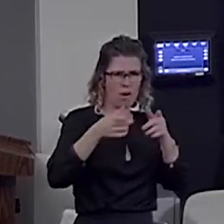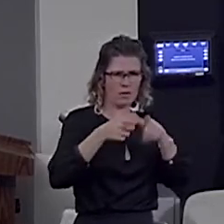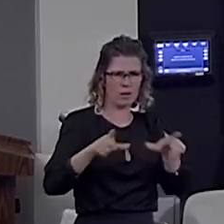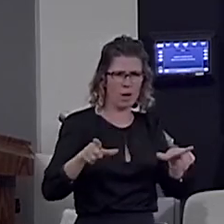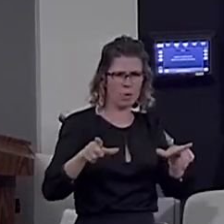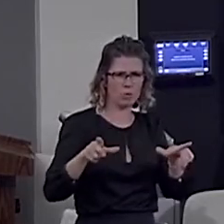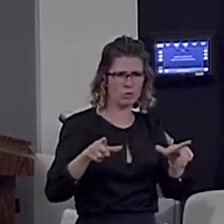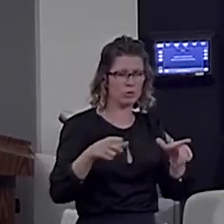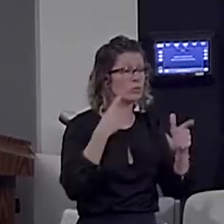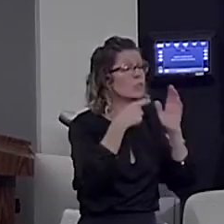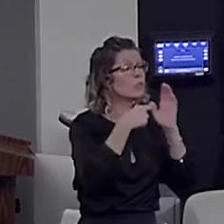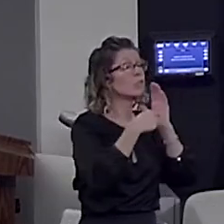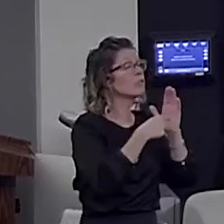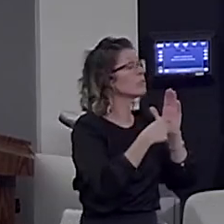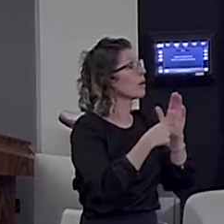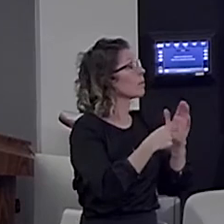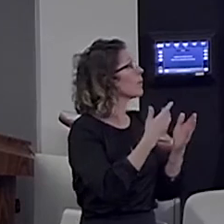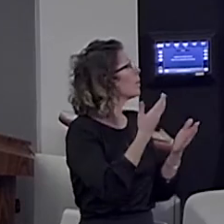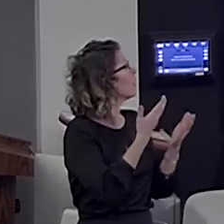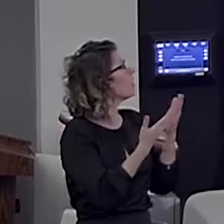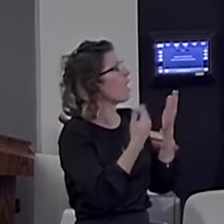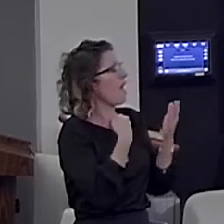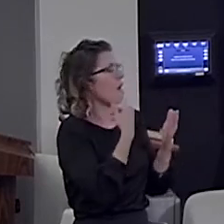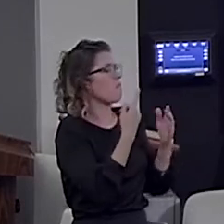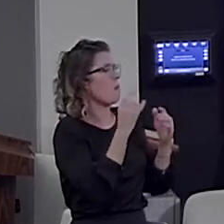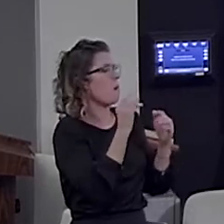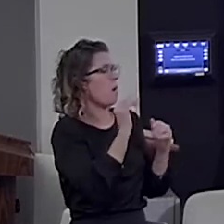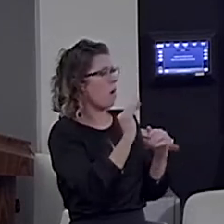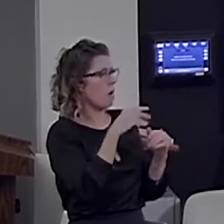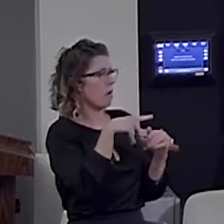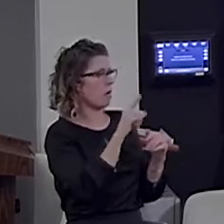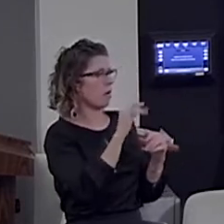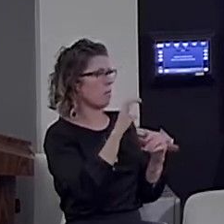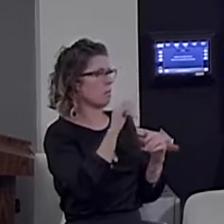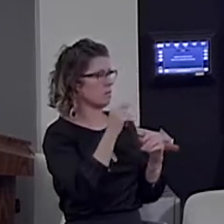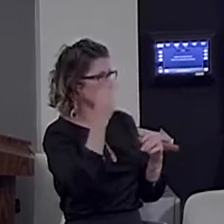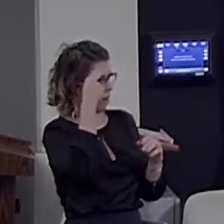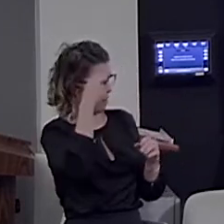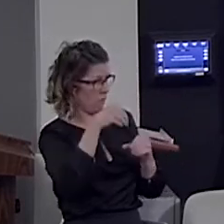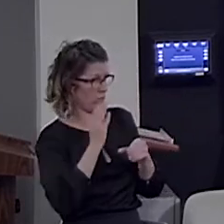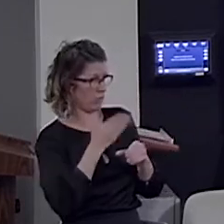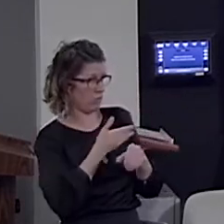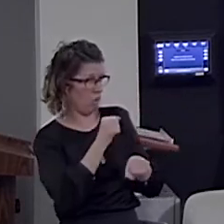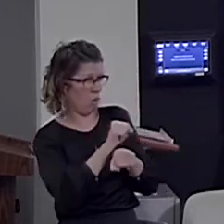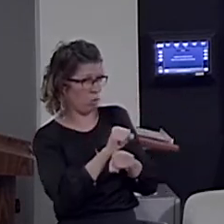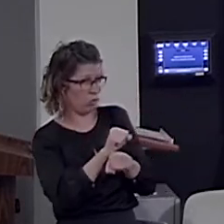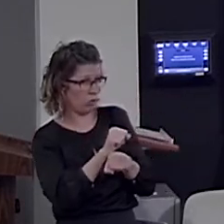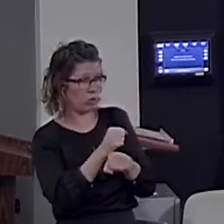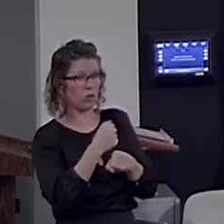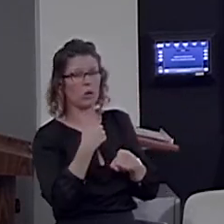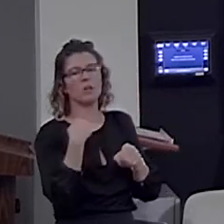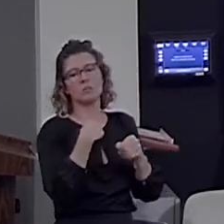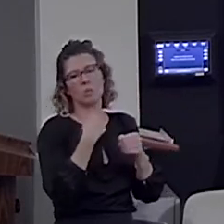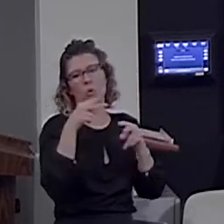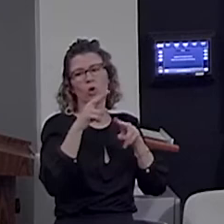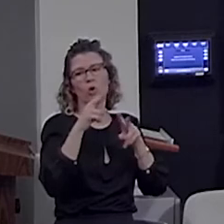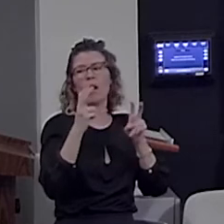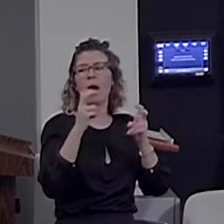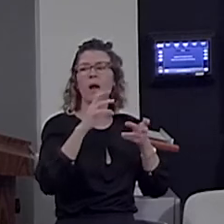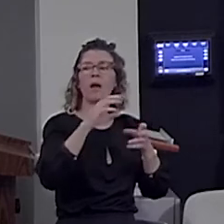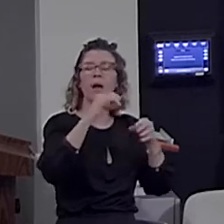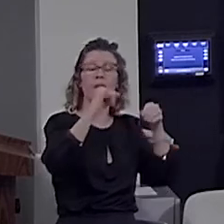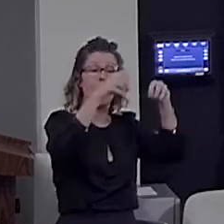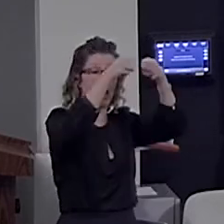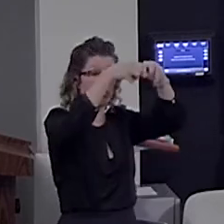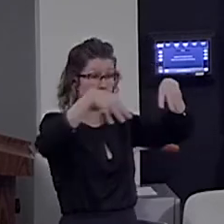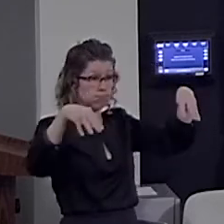implicit hypothesis in our work, which is the concept of total number of open nodes, which assumes that